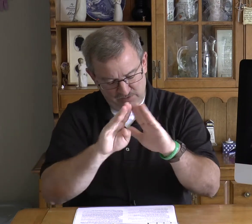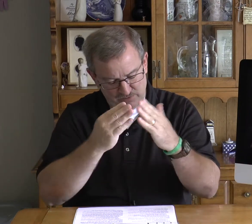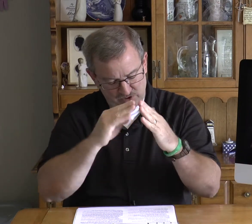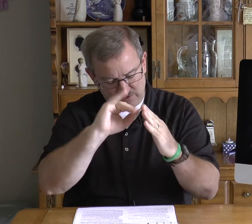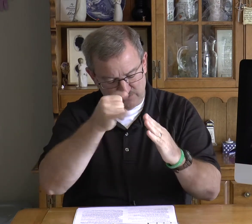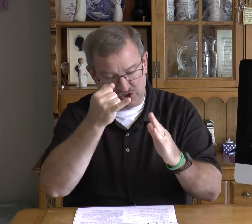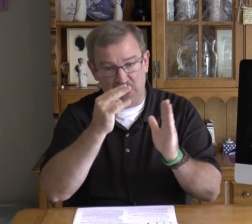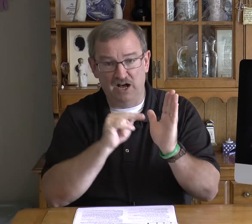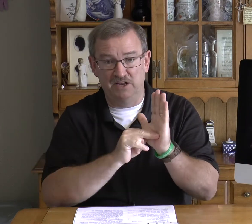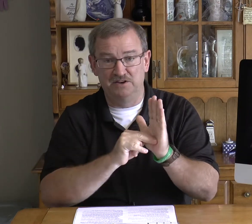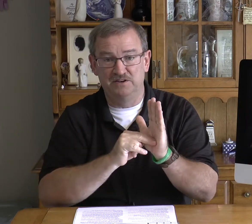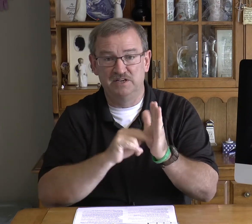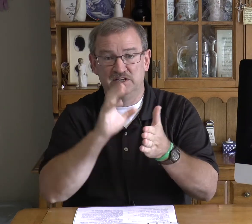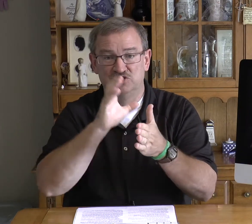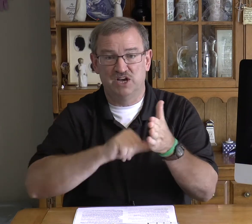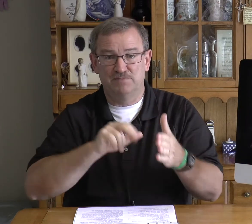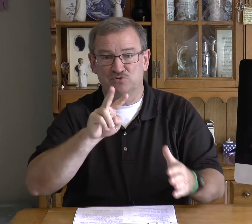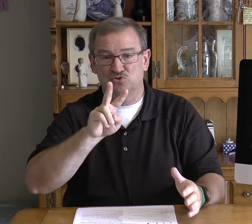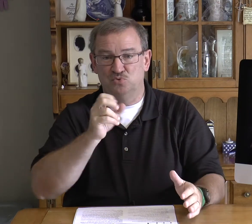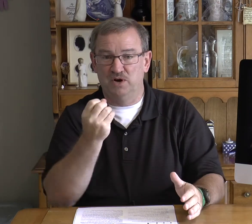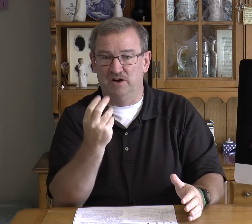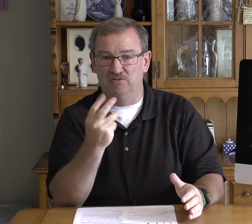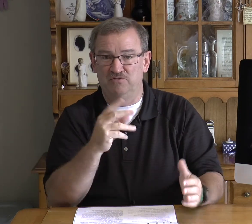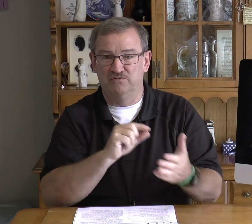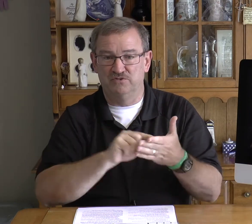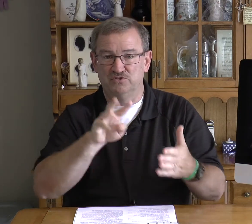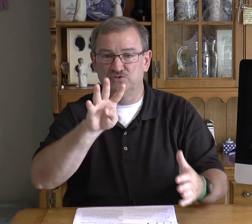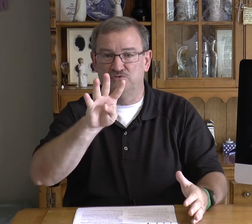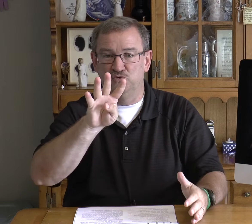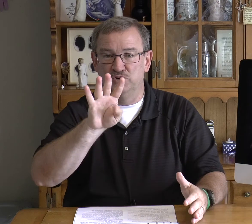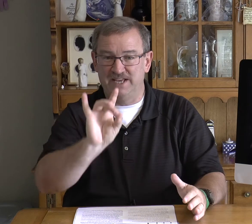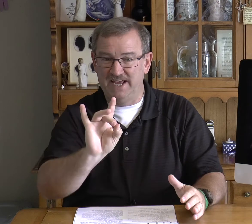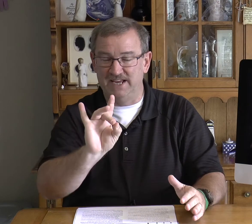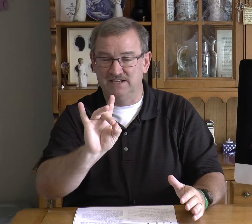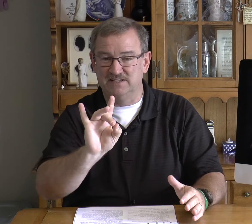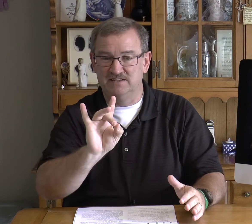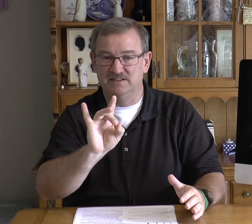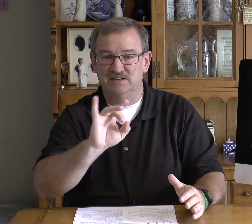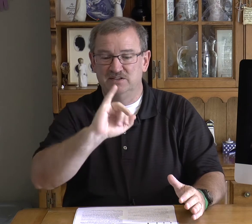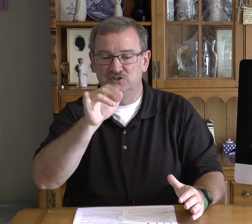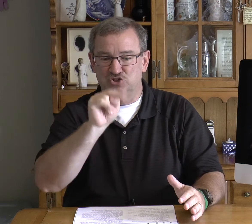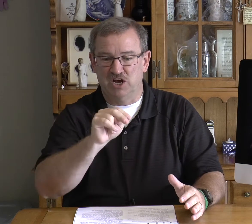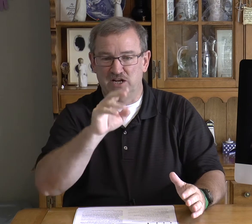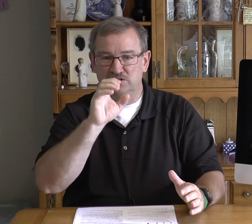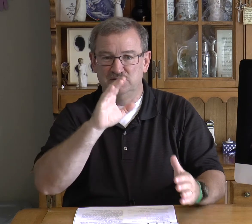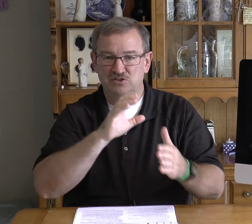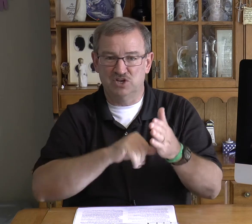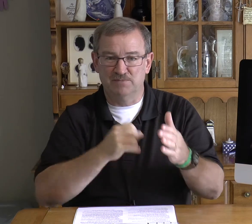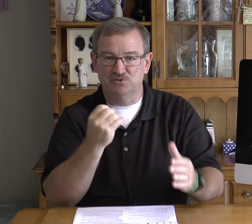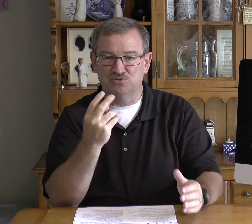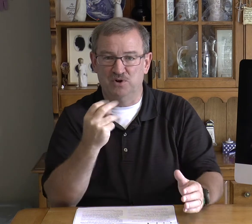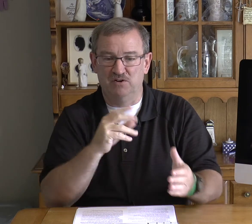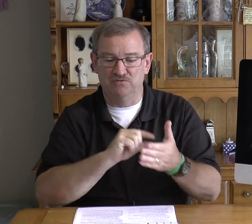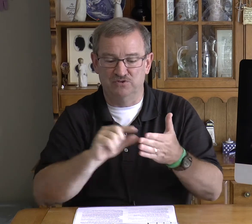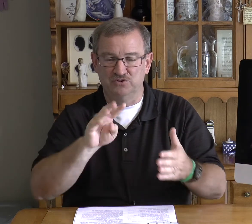book of John chapter 12 verse 48 John chapter 12 verse